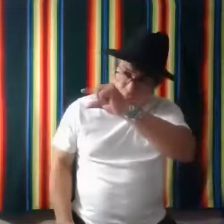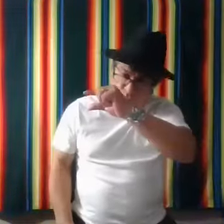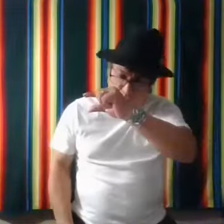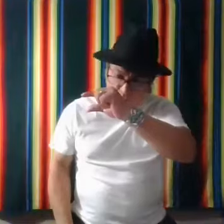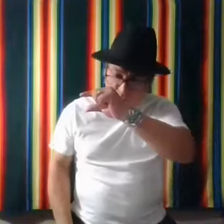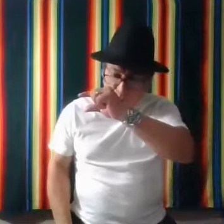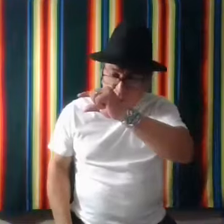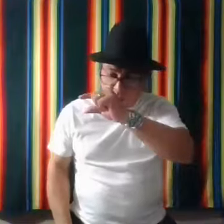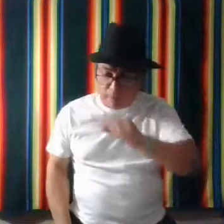Small.